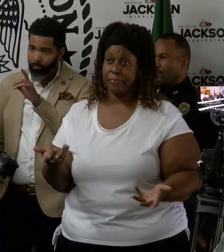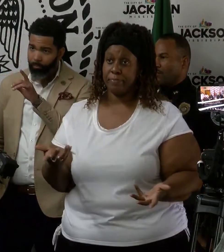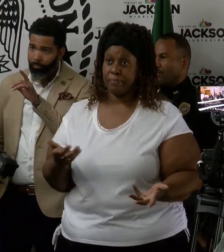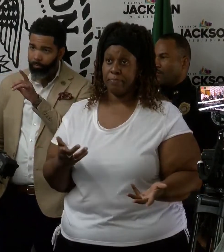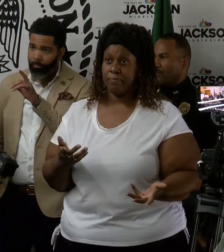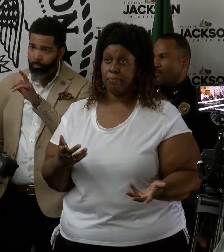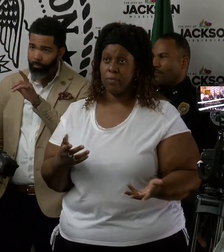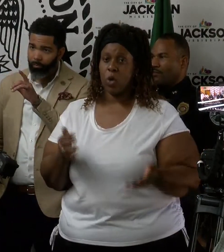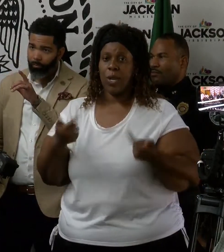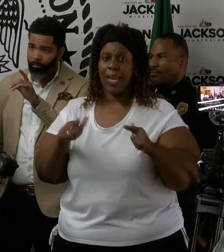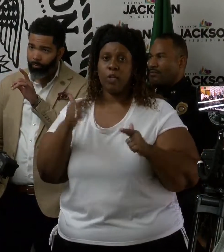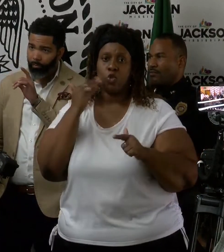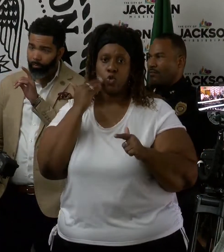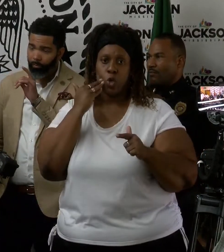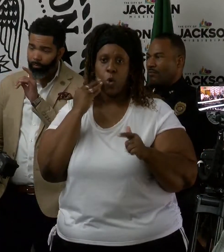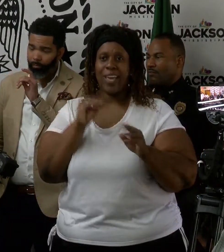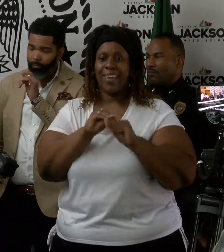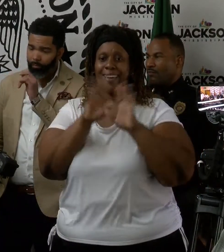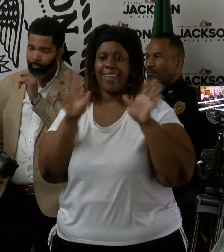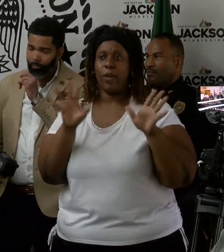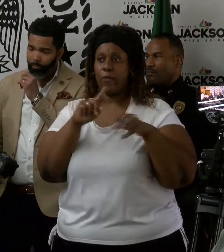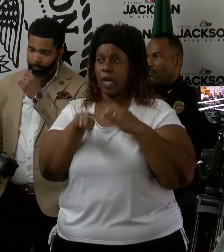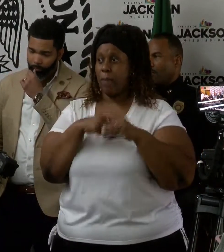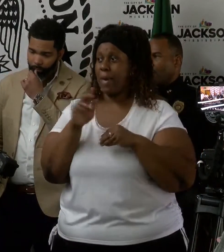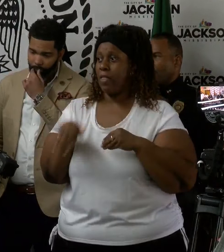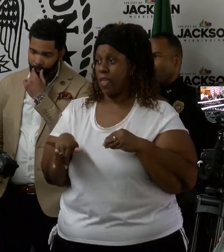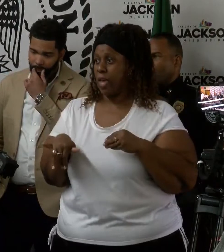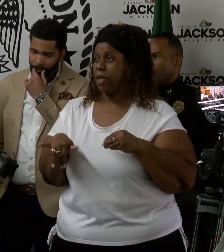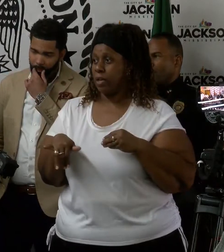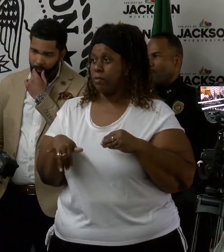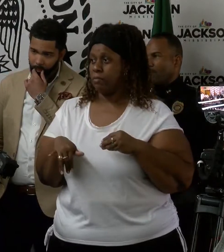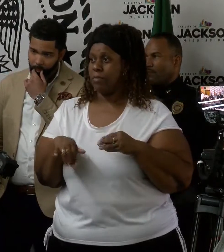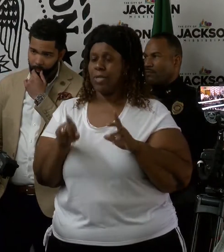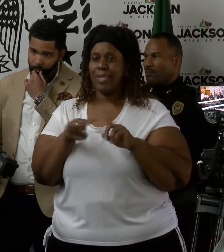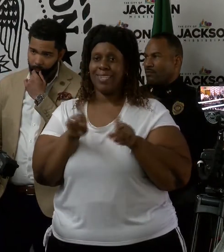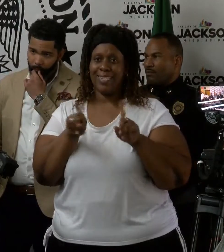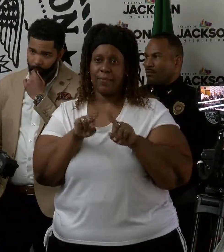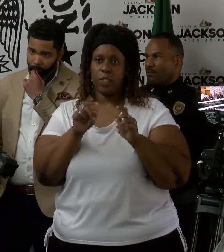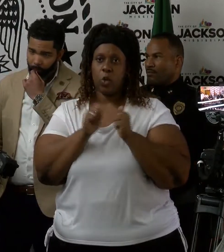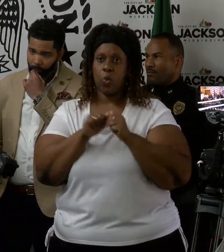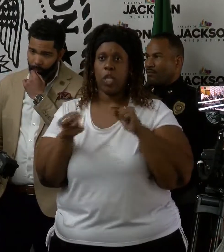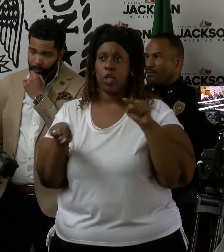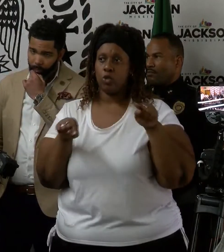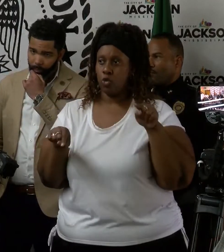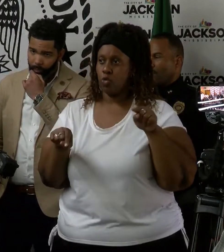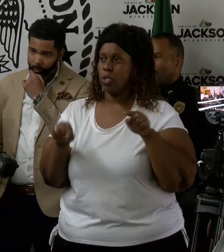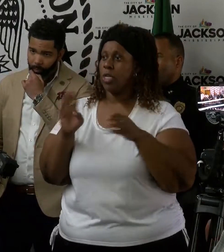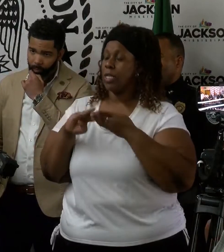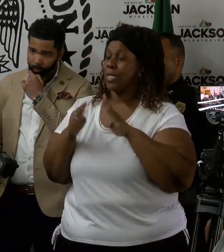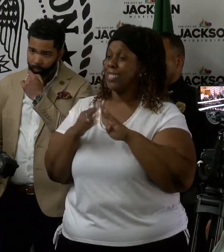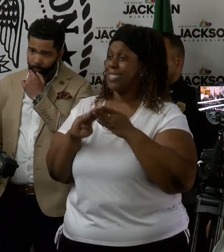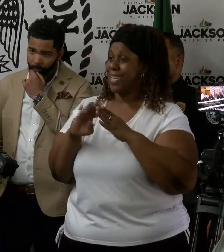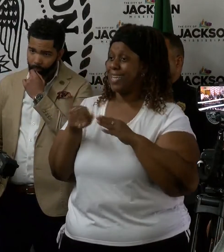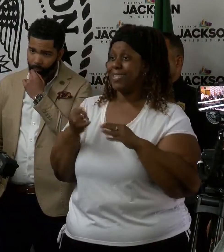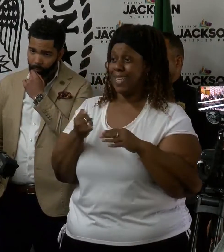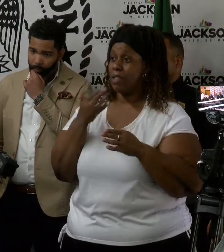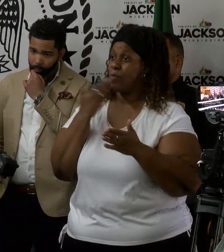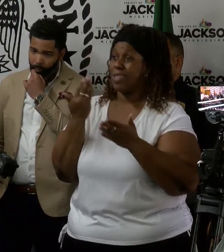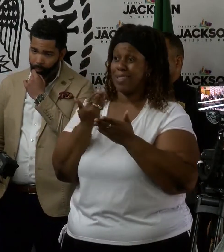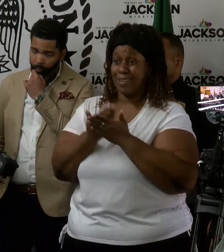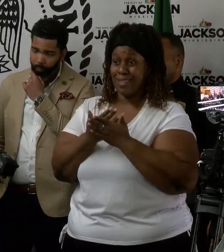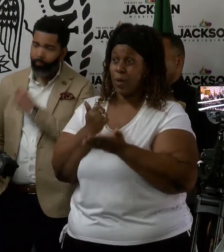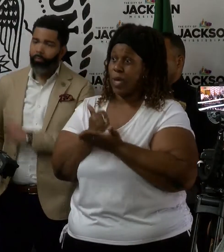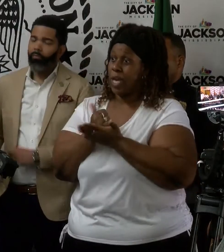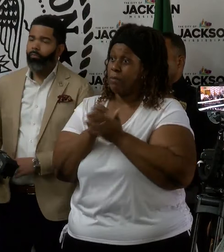So just to let you know, just to clarify that those distinctions in the city of Jackson, we're funding those has been a great thing to